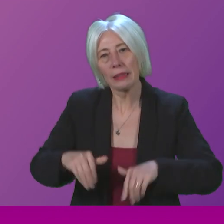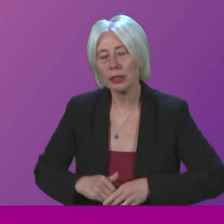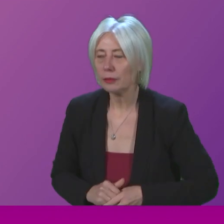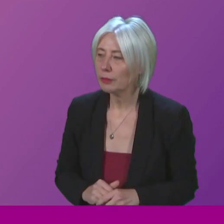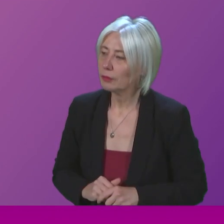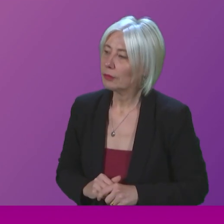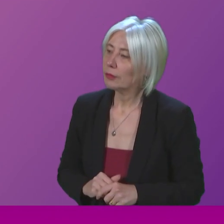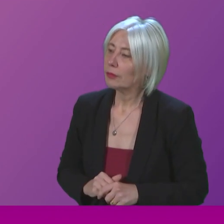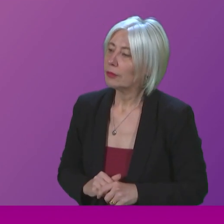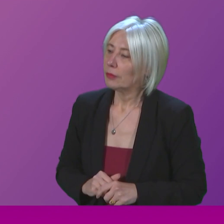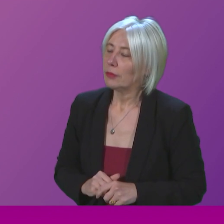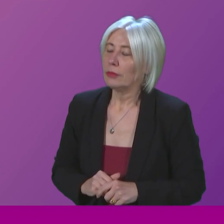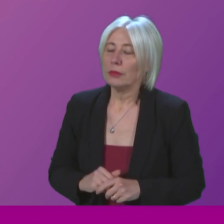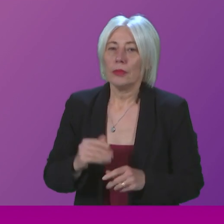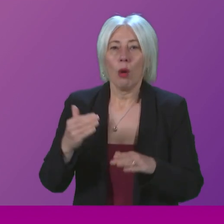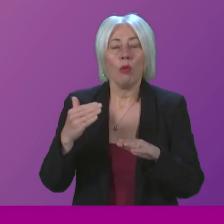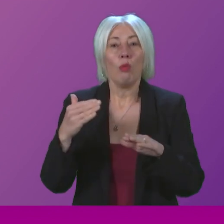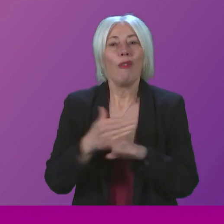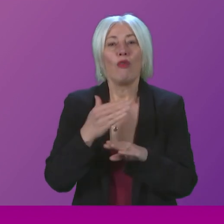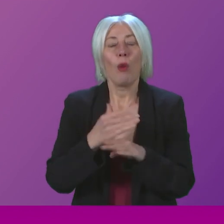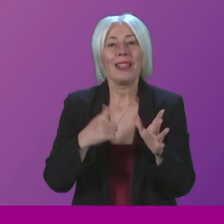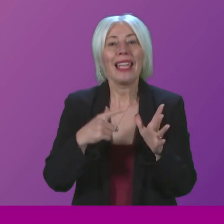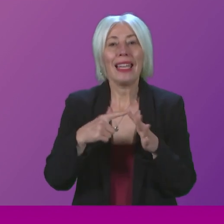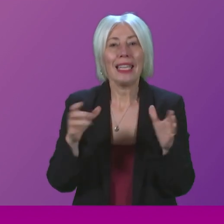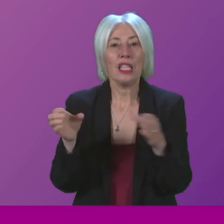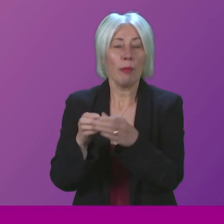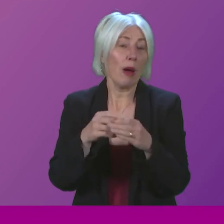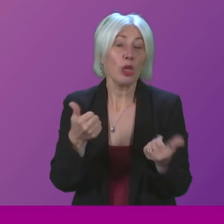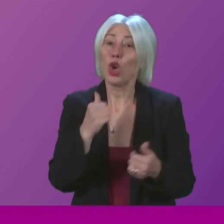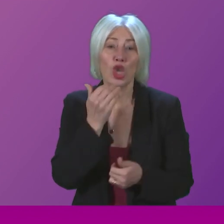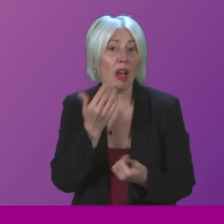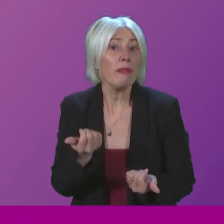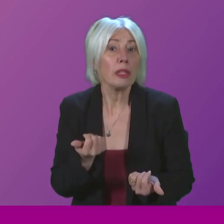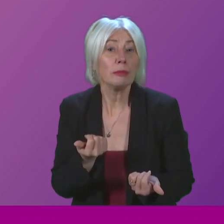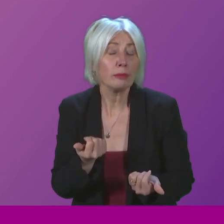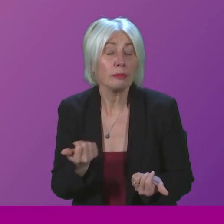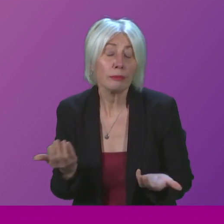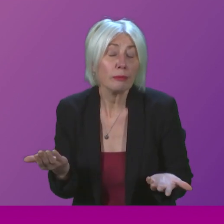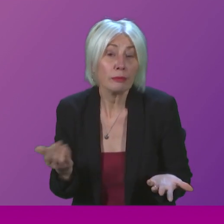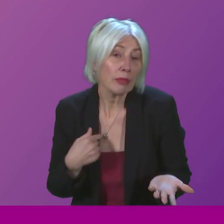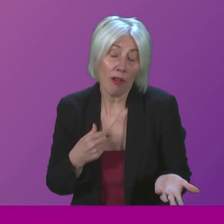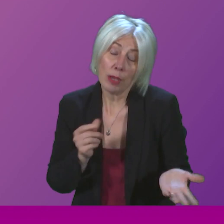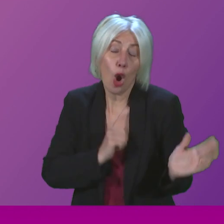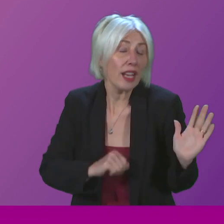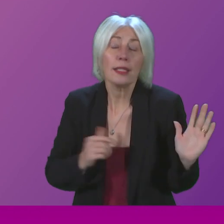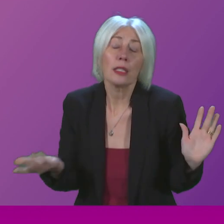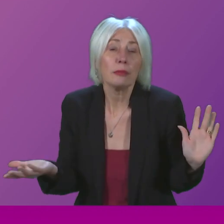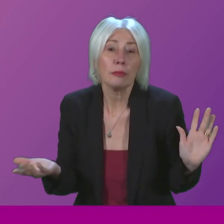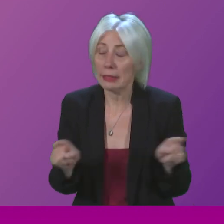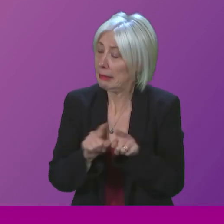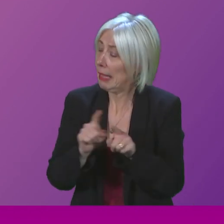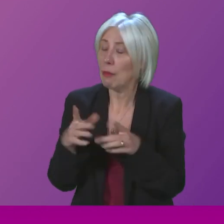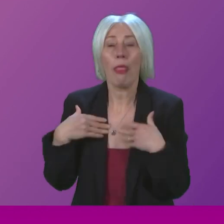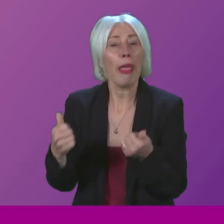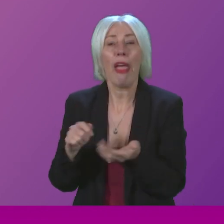Well, firstly, performance in our accident and emergency departments is not good enough. I have been candid about that, as has the Health